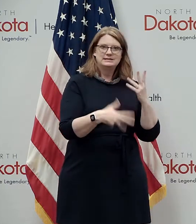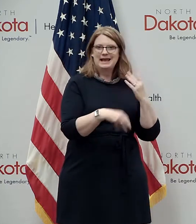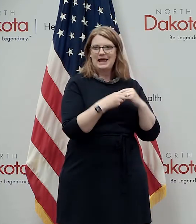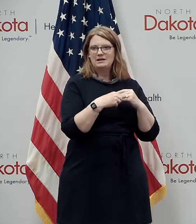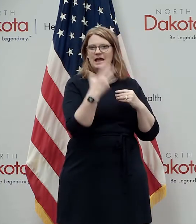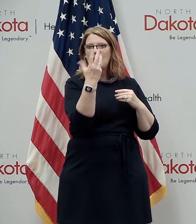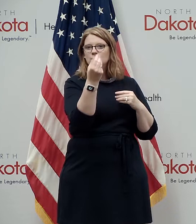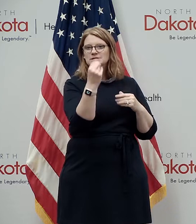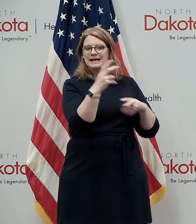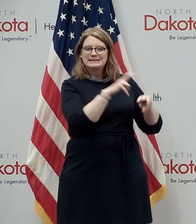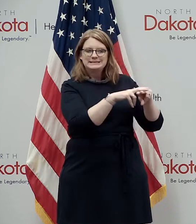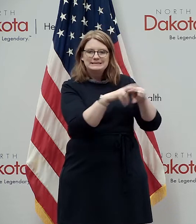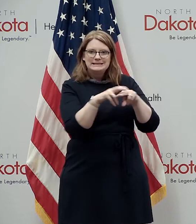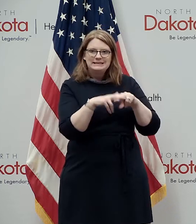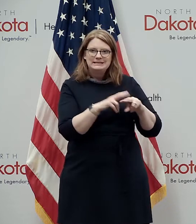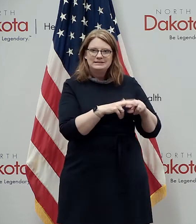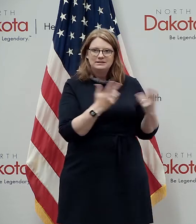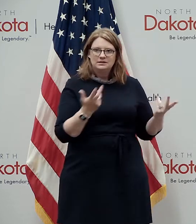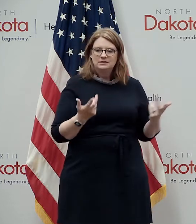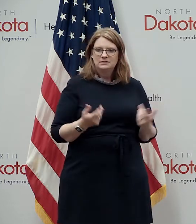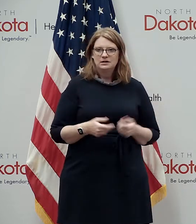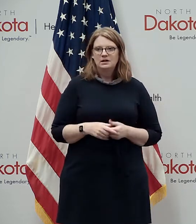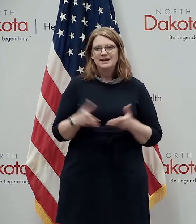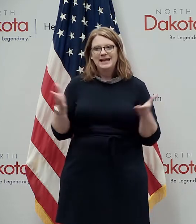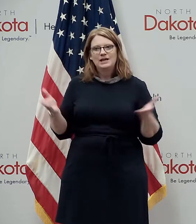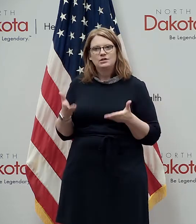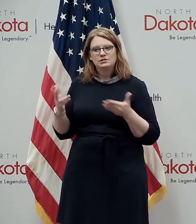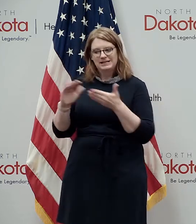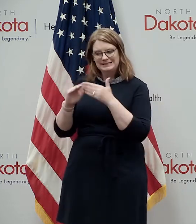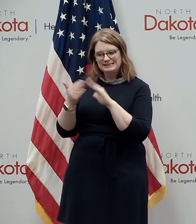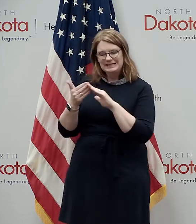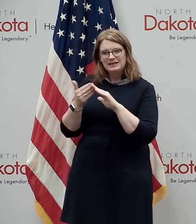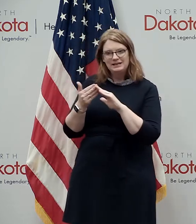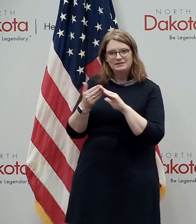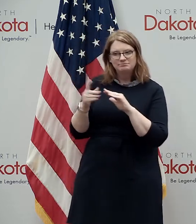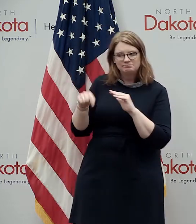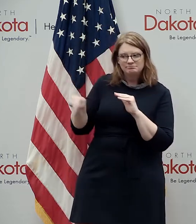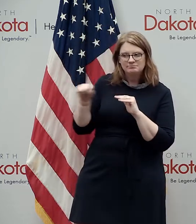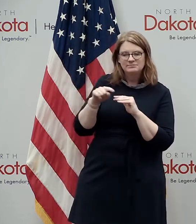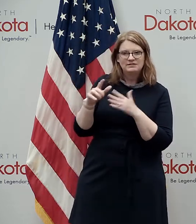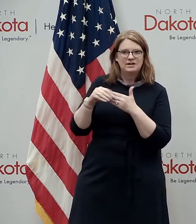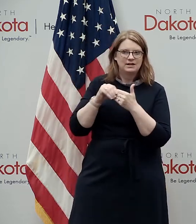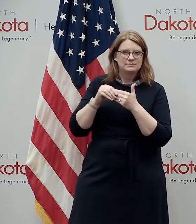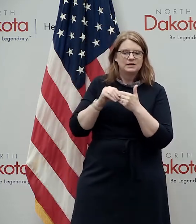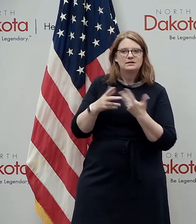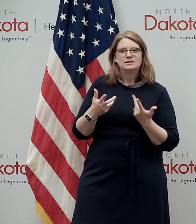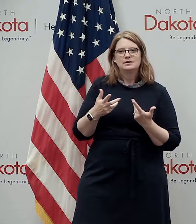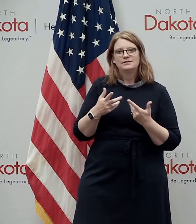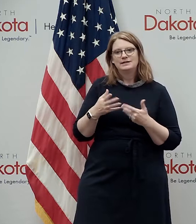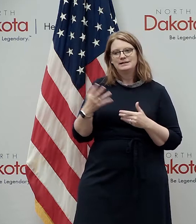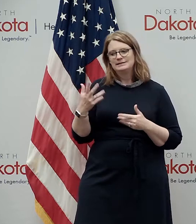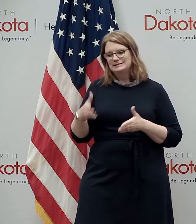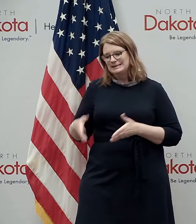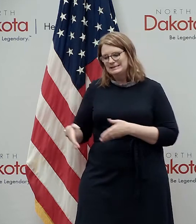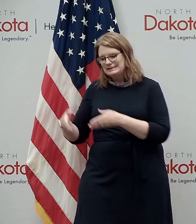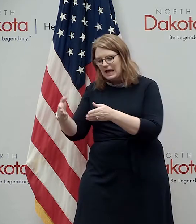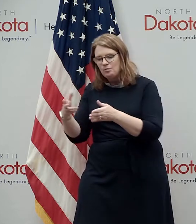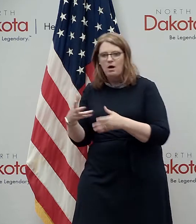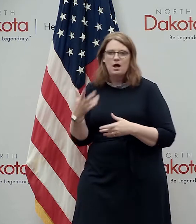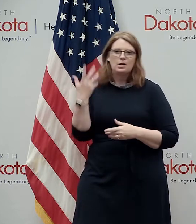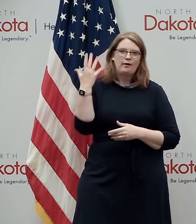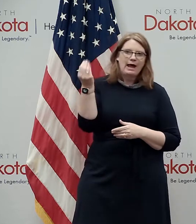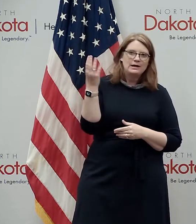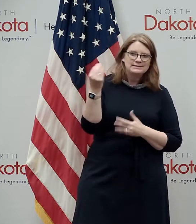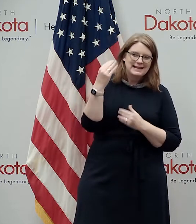outdoor seating uh would continue to encourage all the city officials for for flexibility on that whether it's sidewalk or outdoor dining for people that